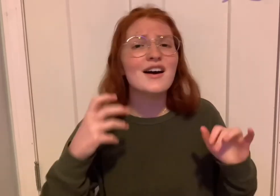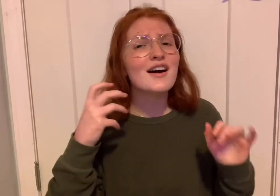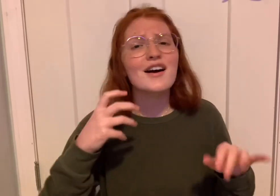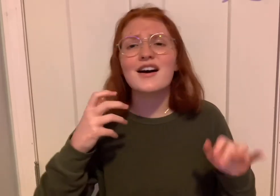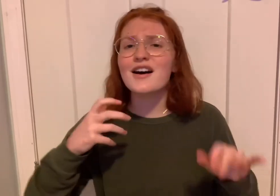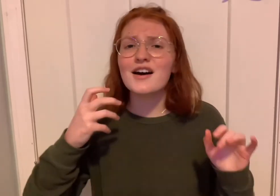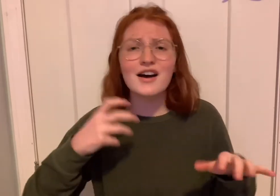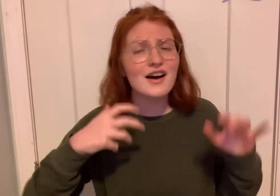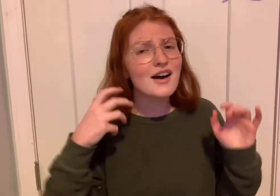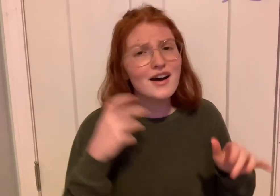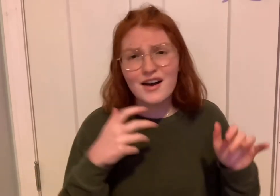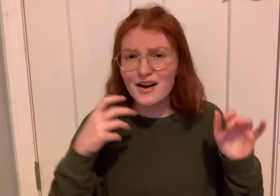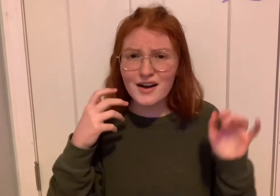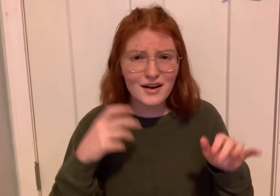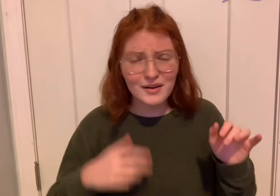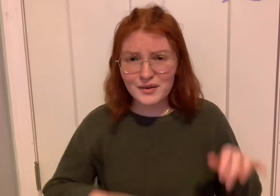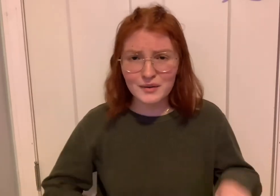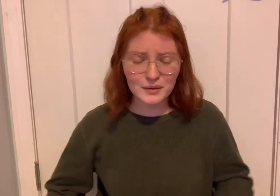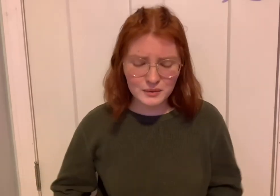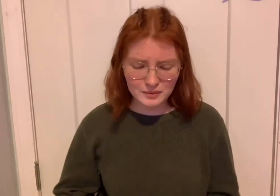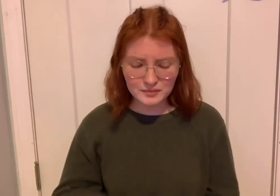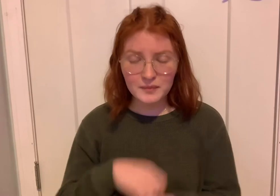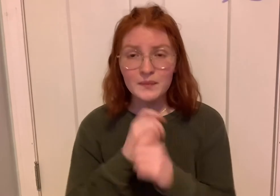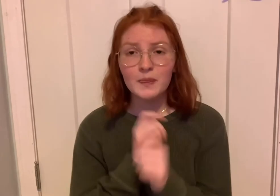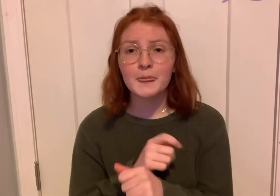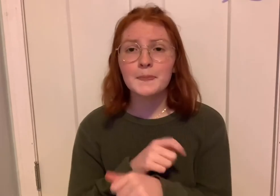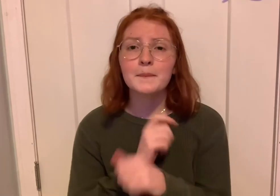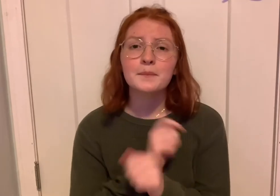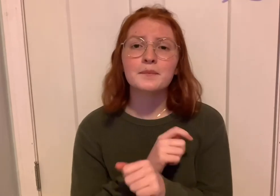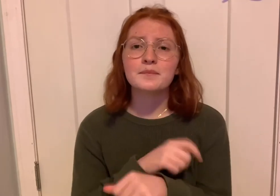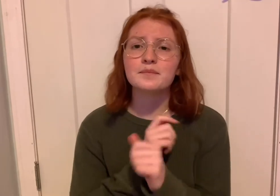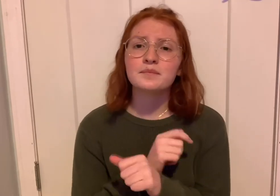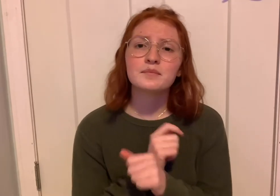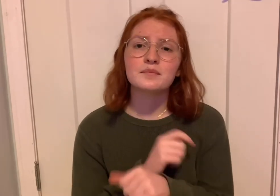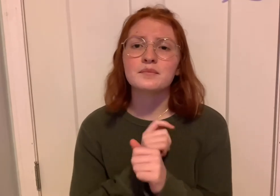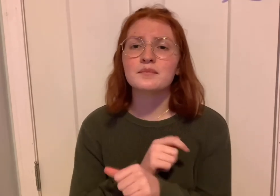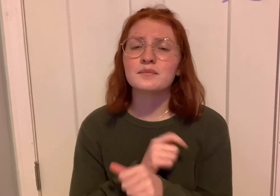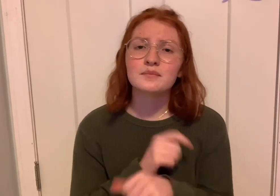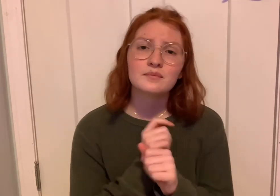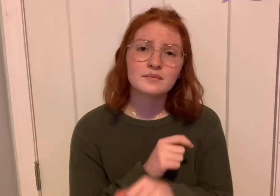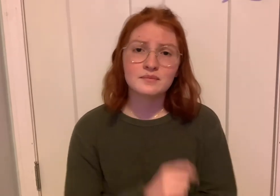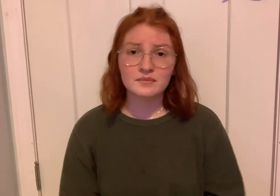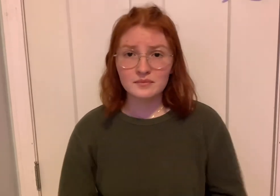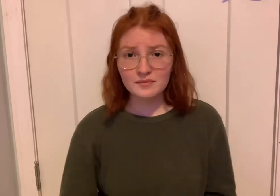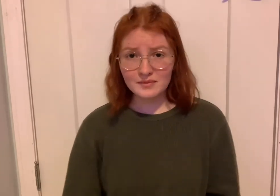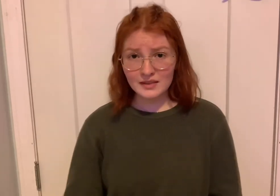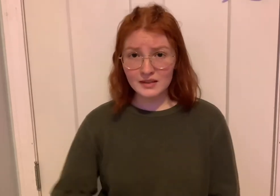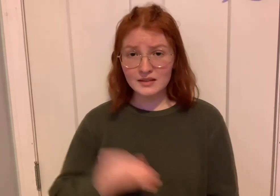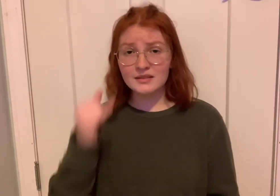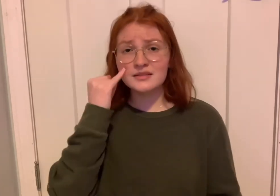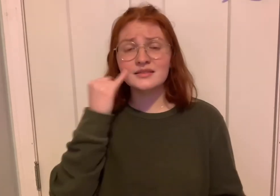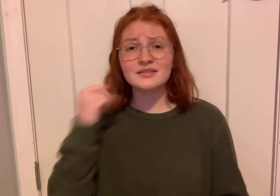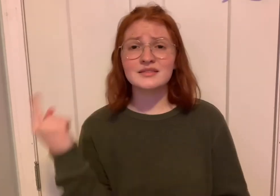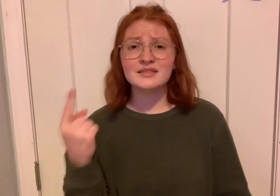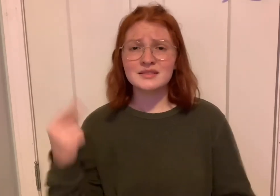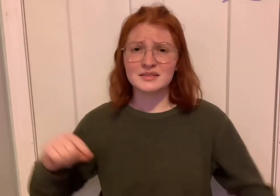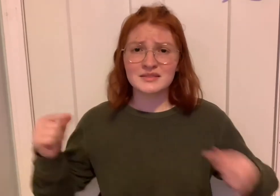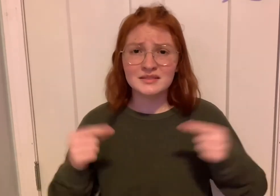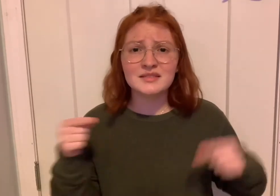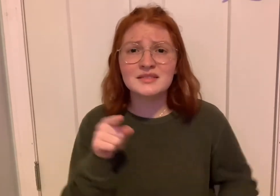have been used, I